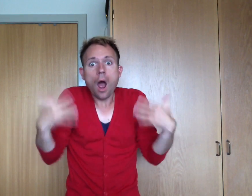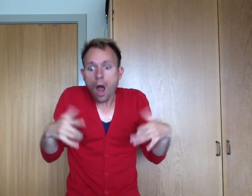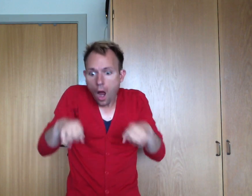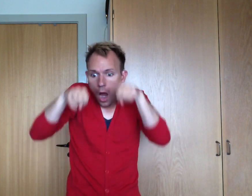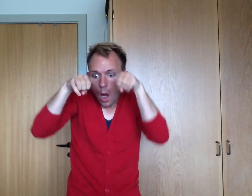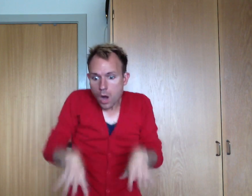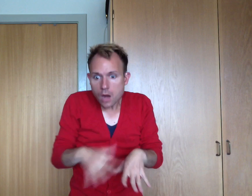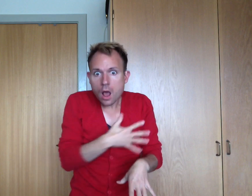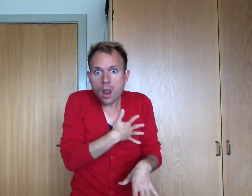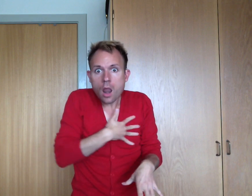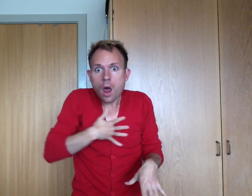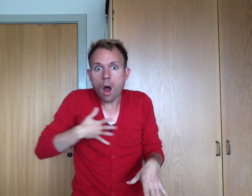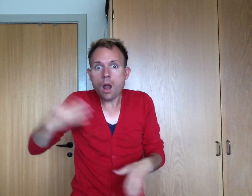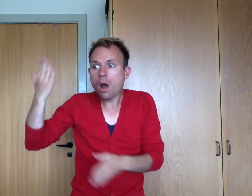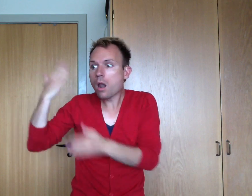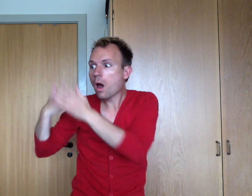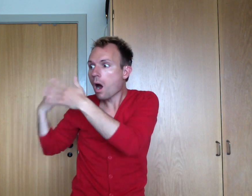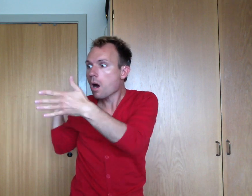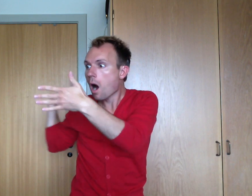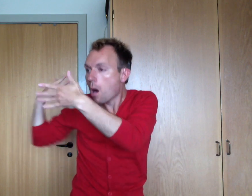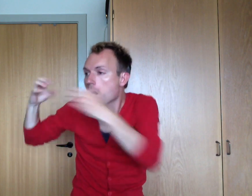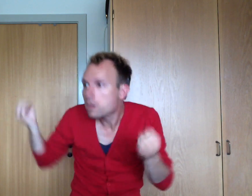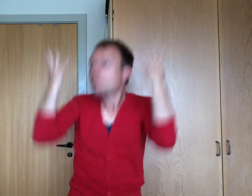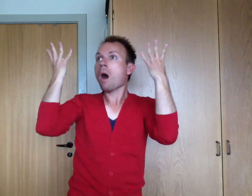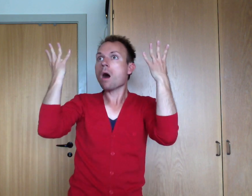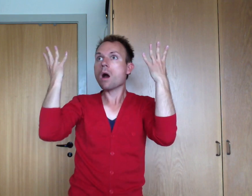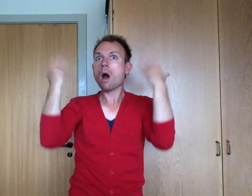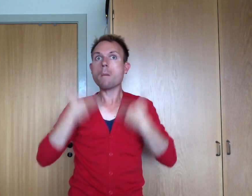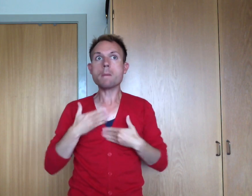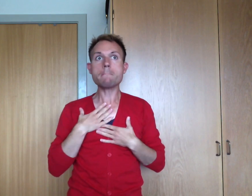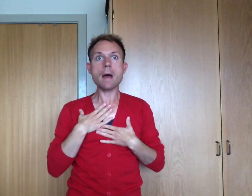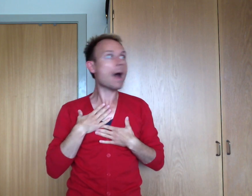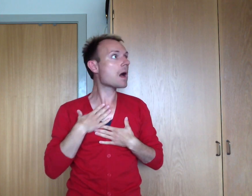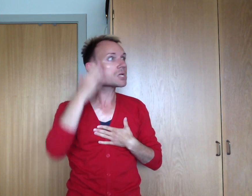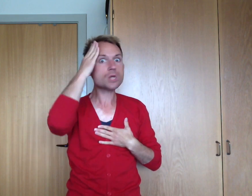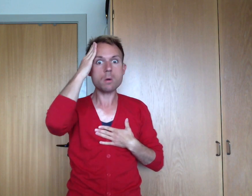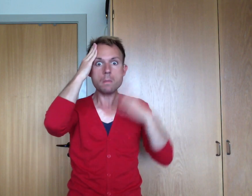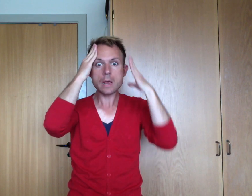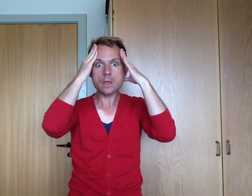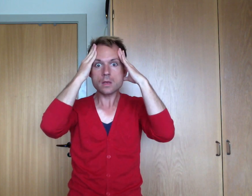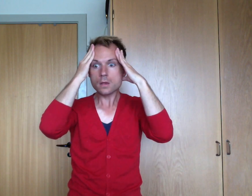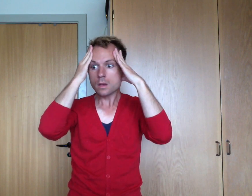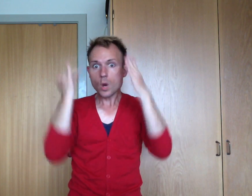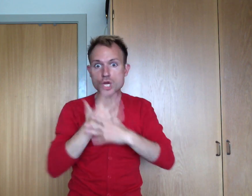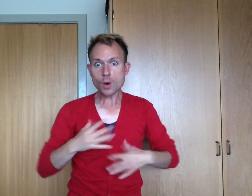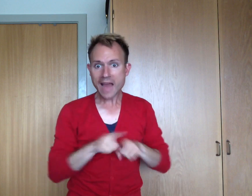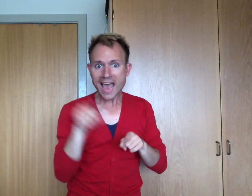It was not long ago But it's all coming back to me If you want me like